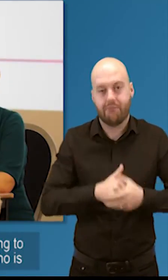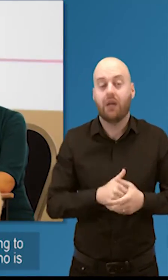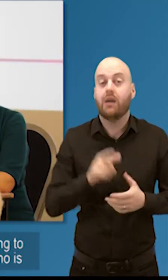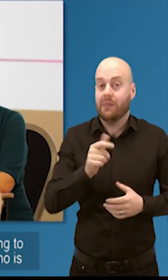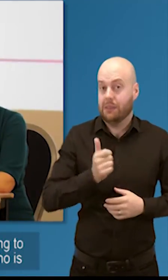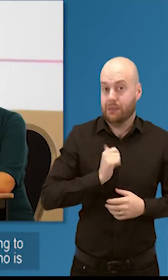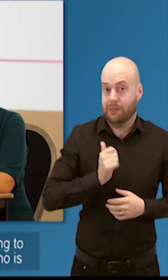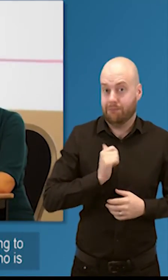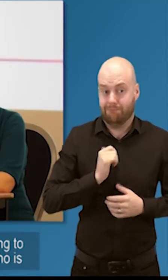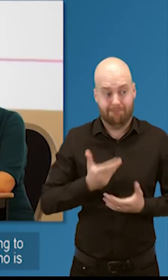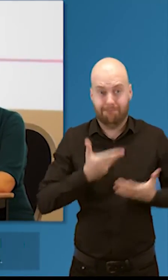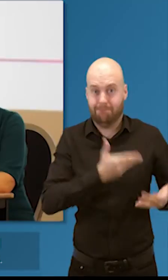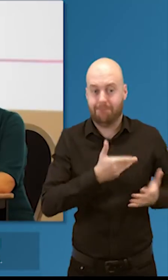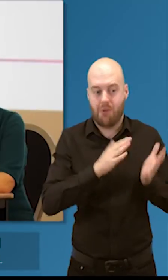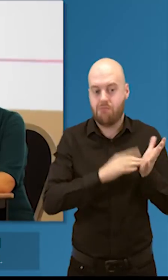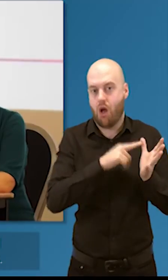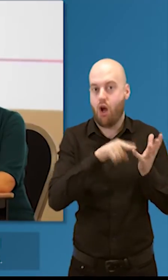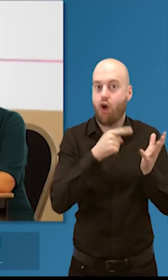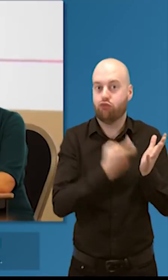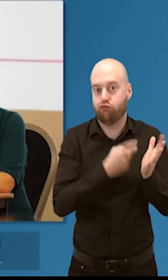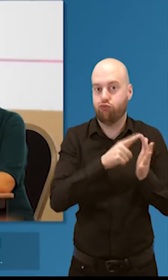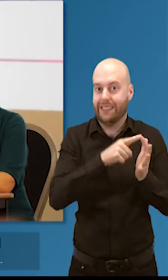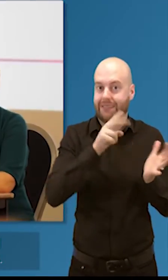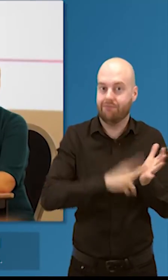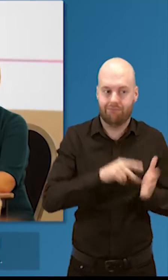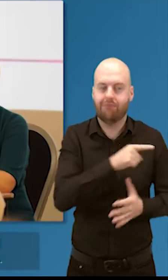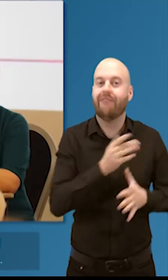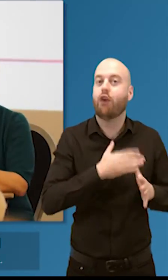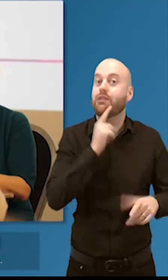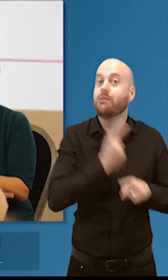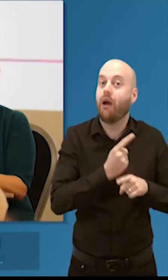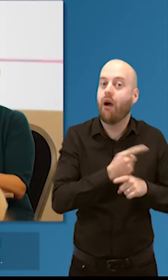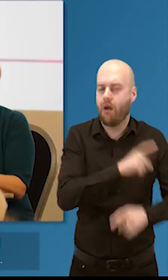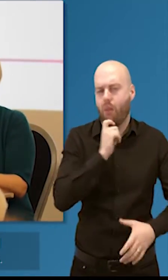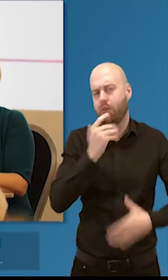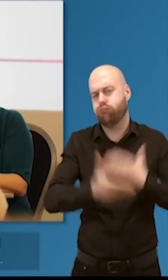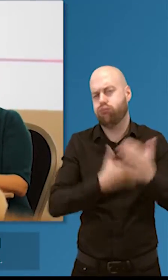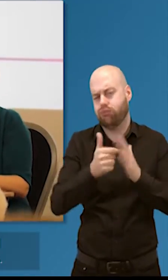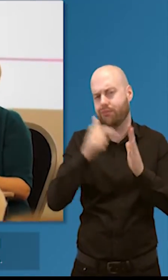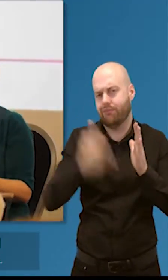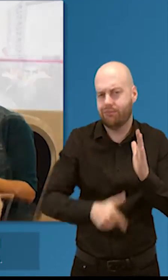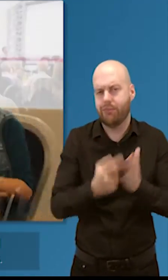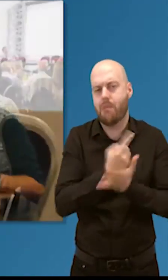over to Laurie, who's going to tell you all about Oscar and will include some key updates for Charity Justice.